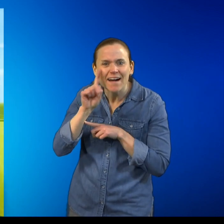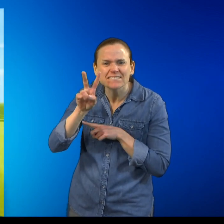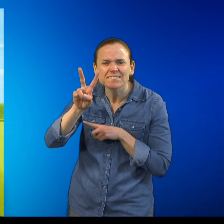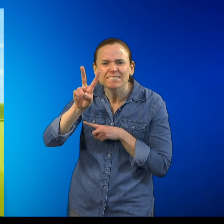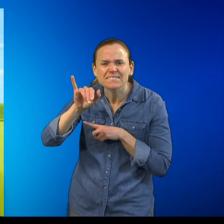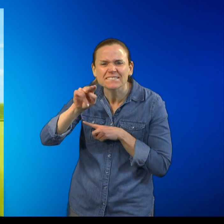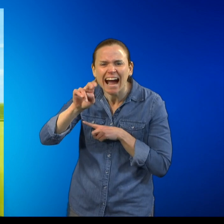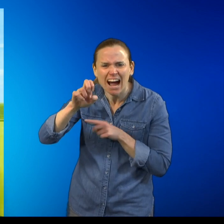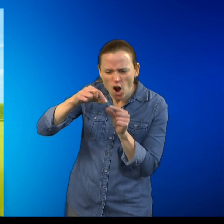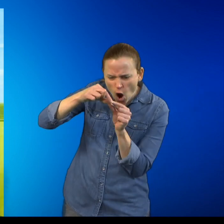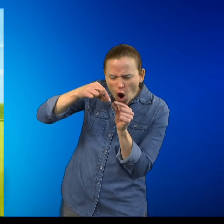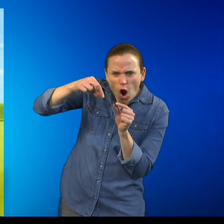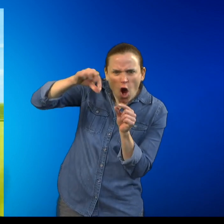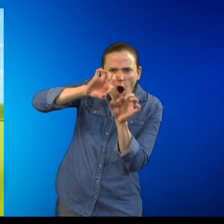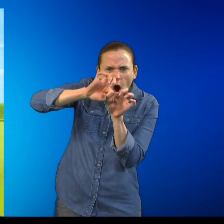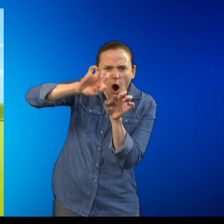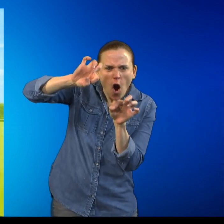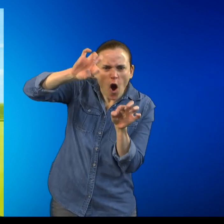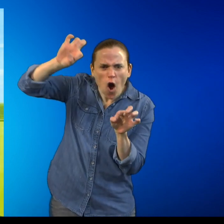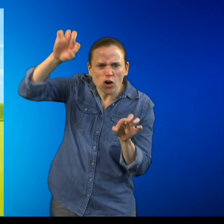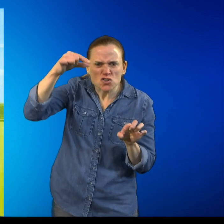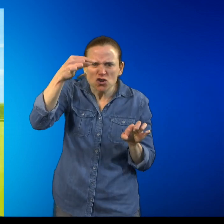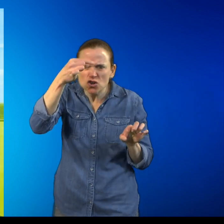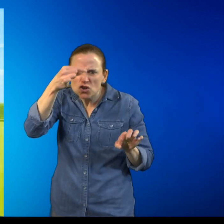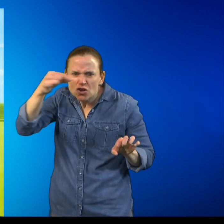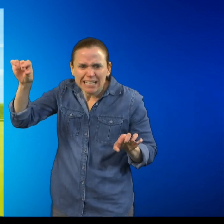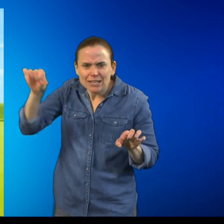Bella climbs a vine to get a better view.